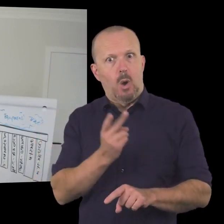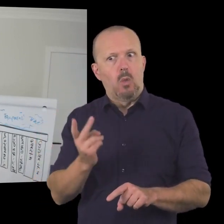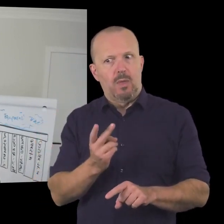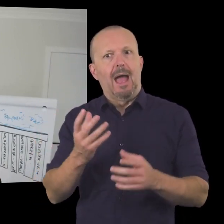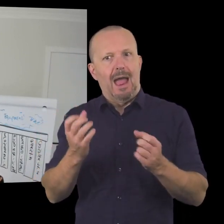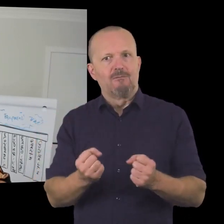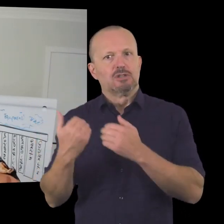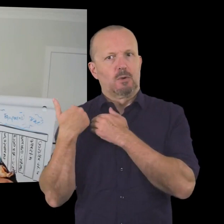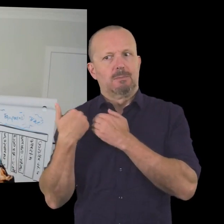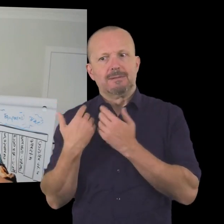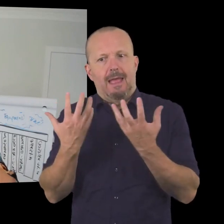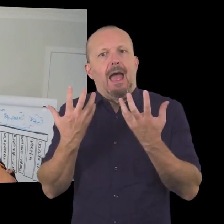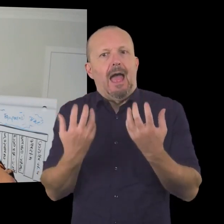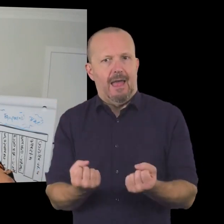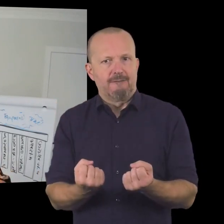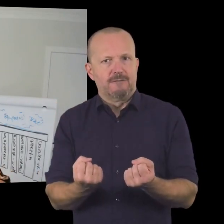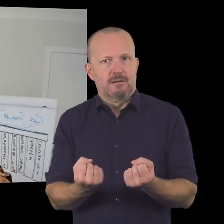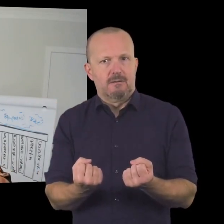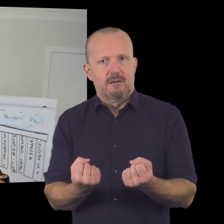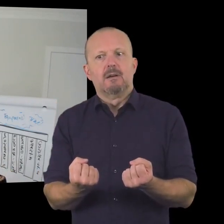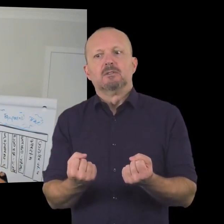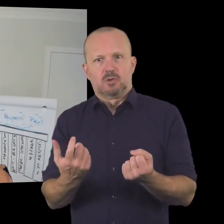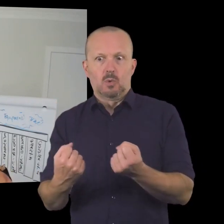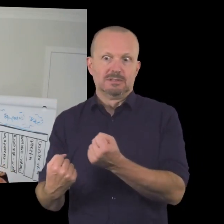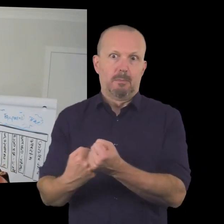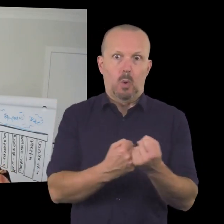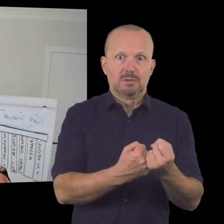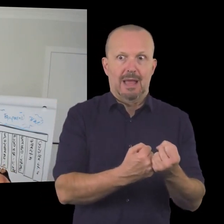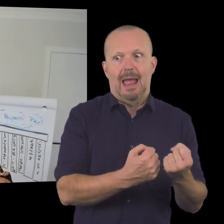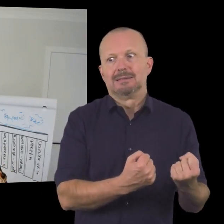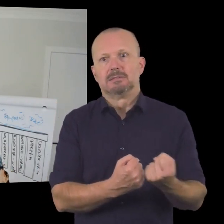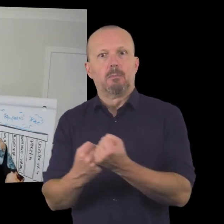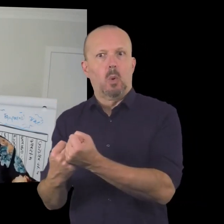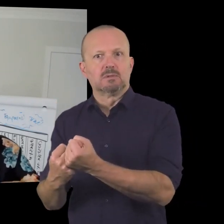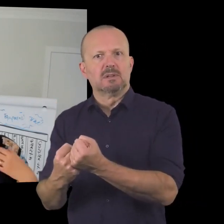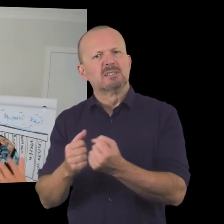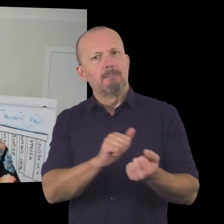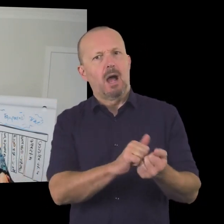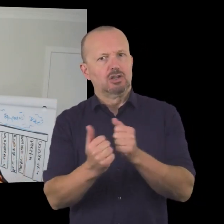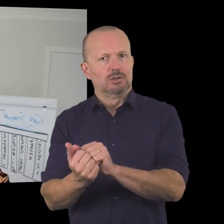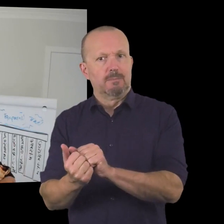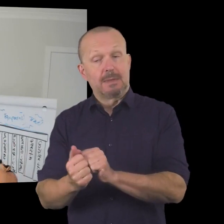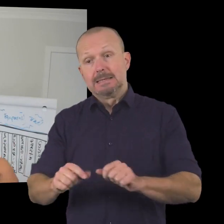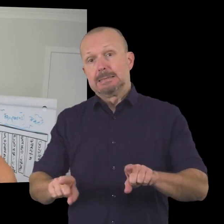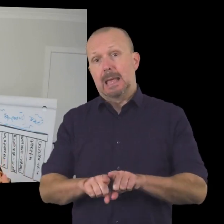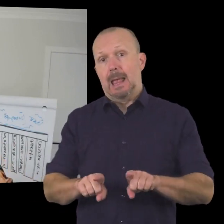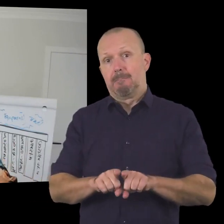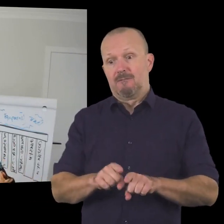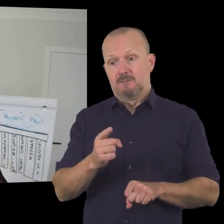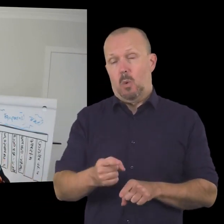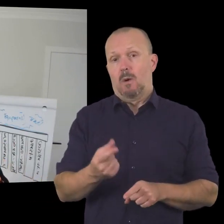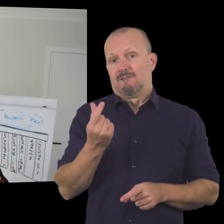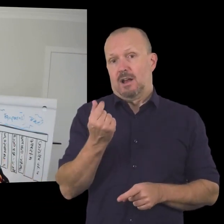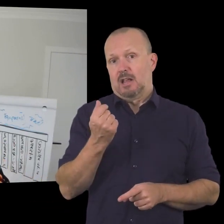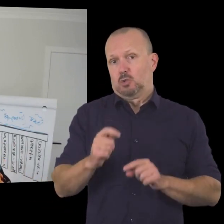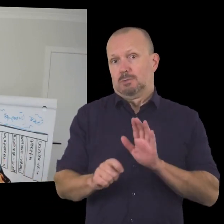journey so they both assume responsibility for the success of the other uh it's a partnership which is the same